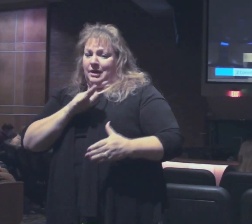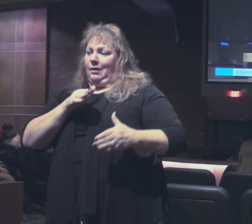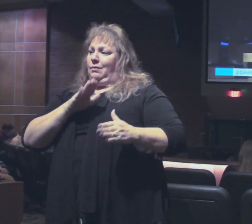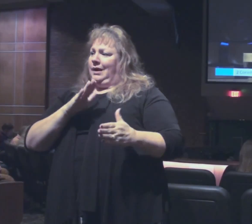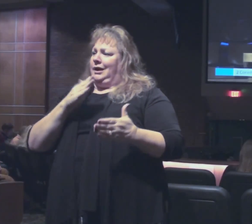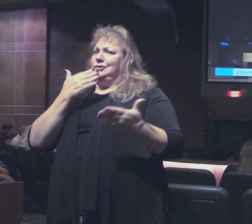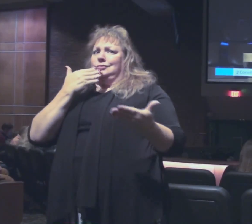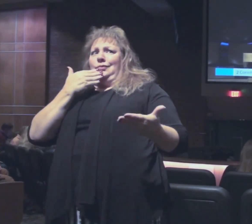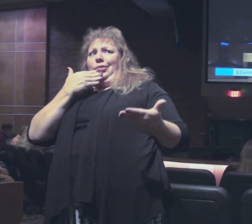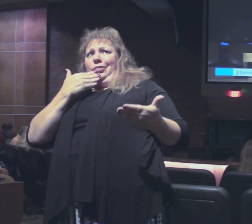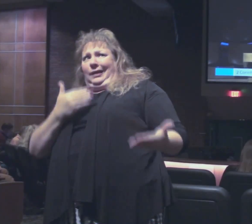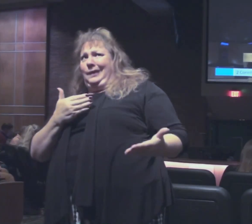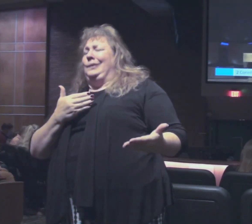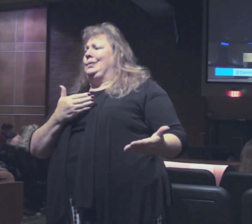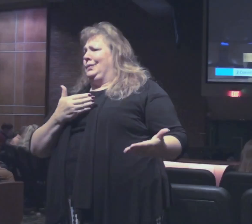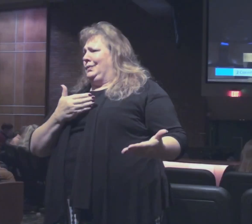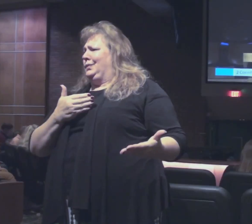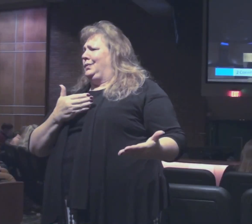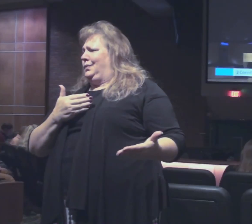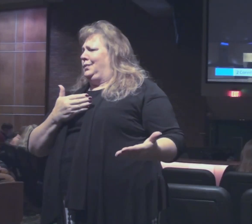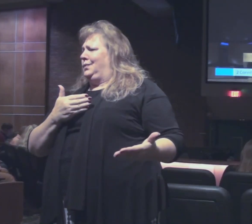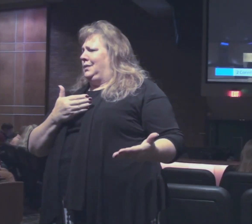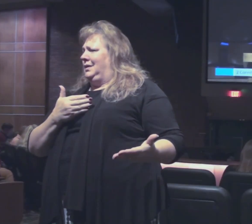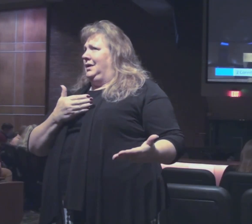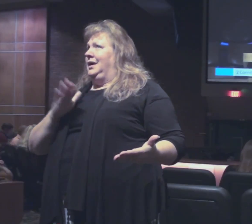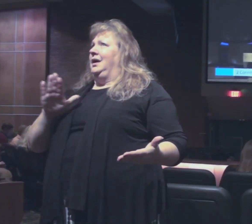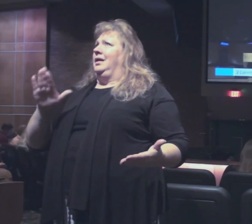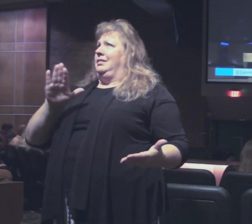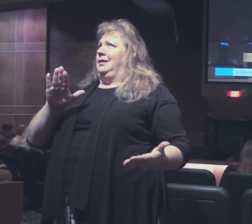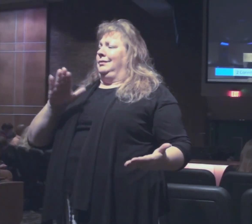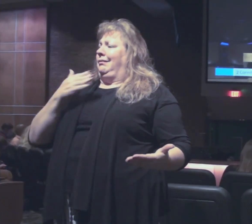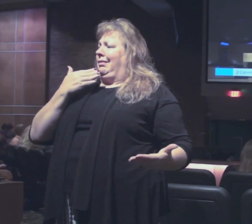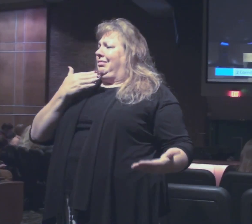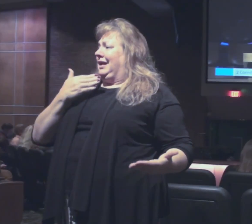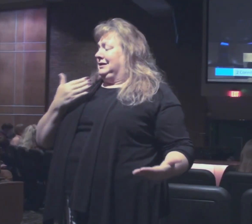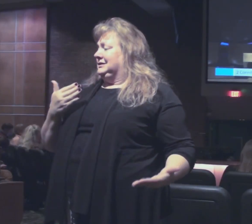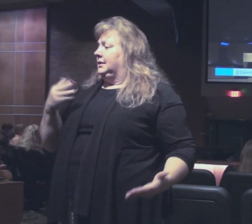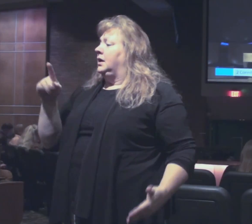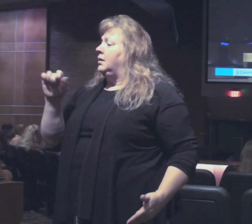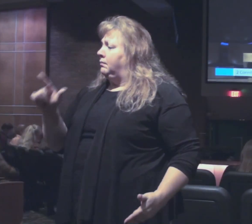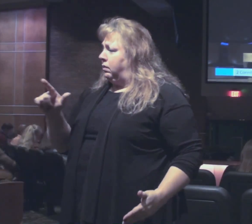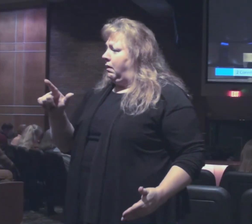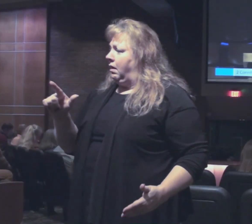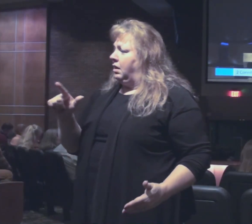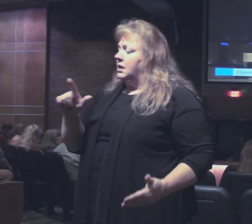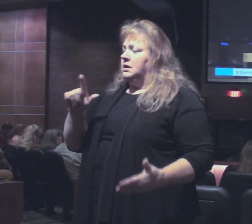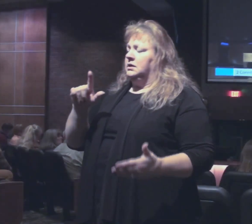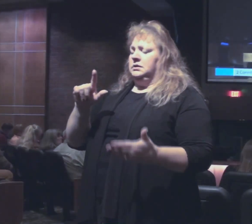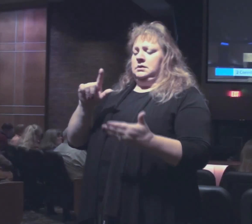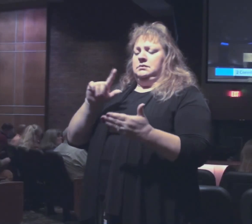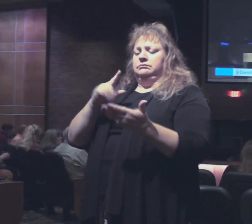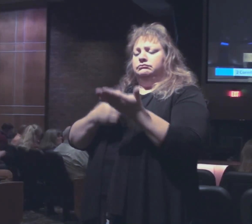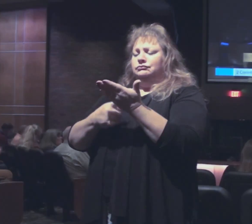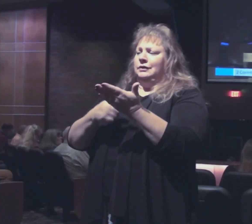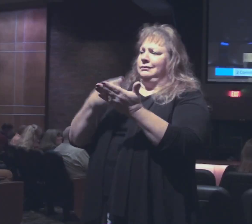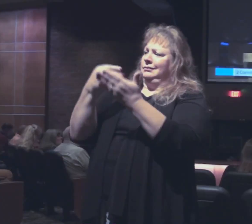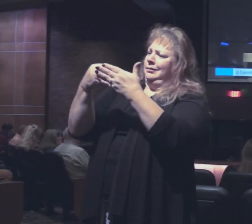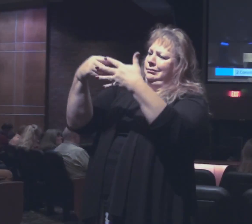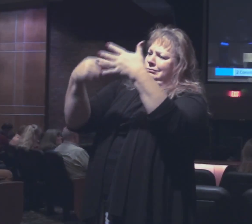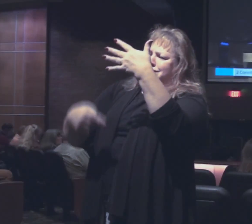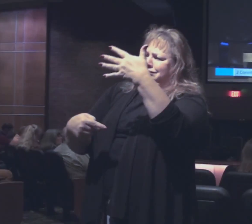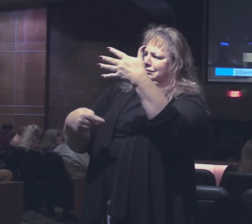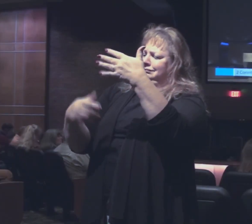express in a tangible manner their appreciation. As Paul's talked about this collection, he's moved through